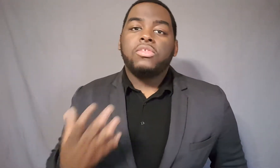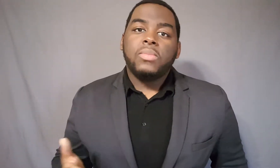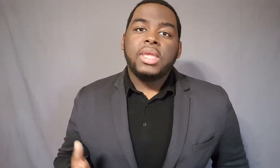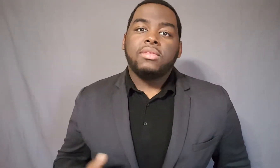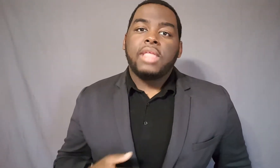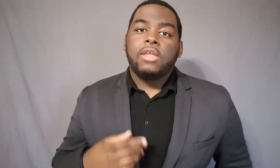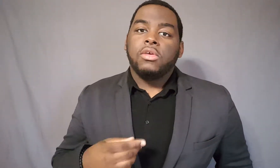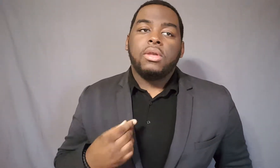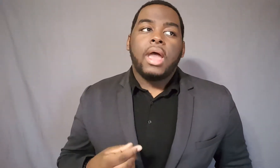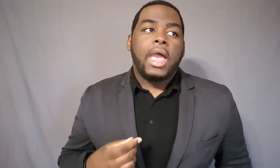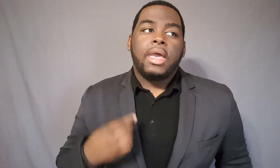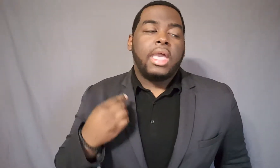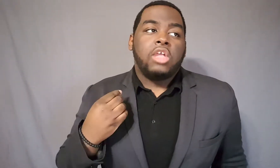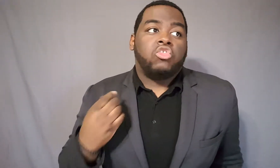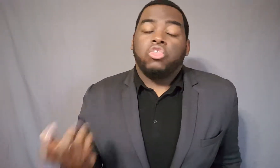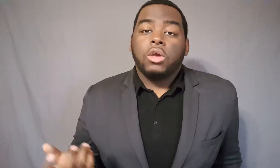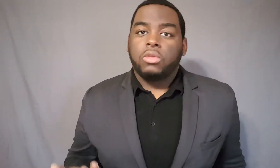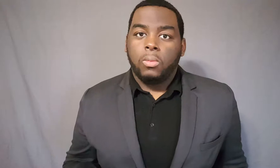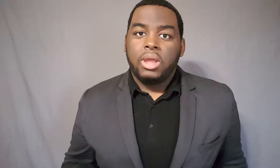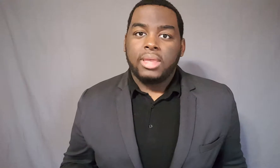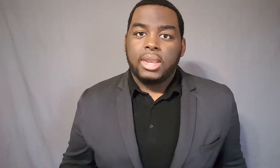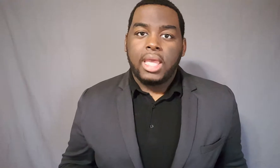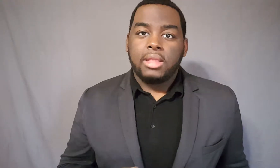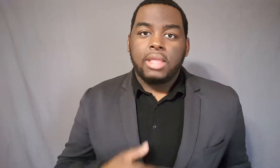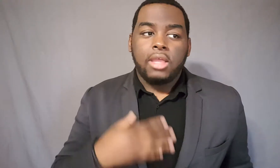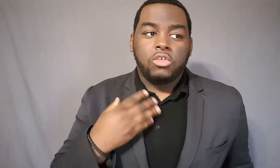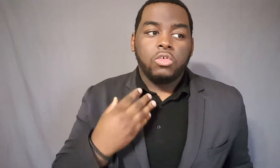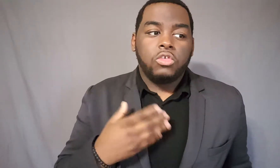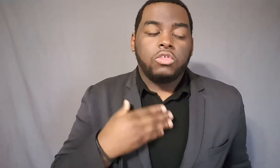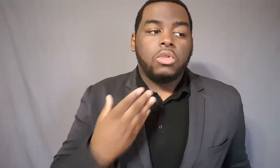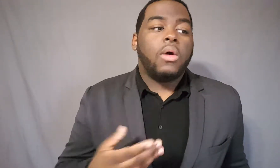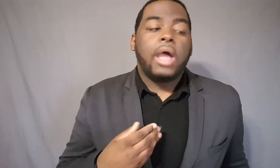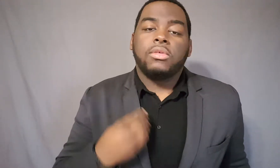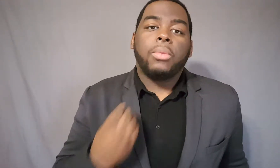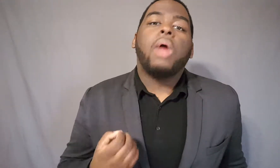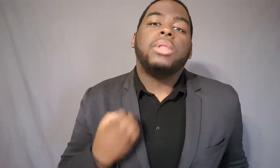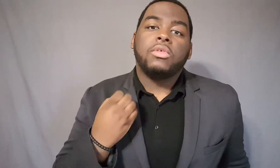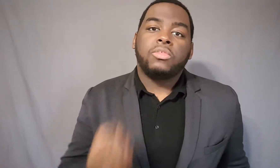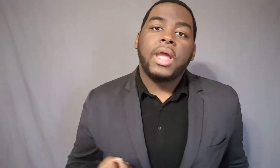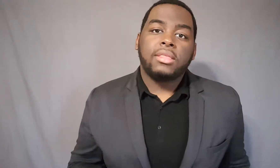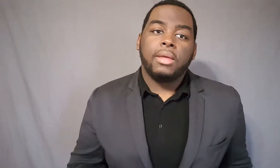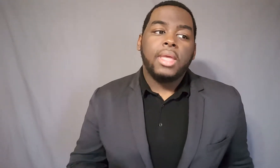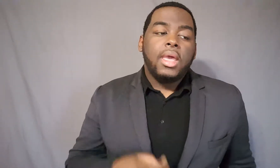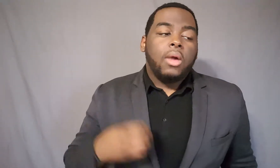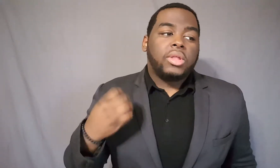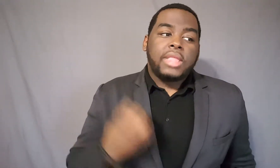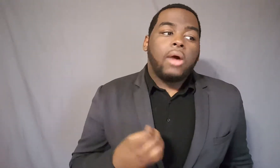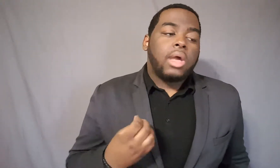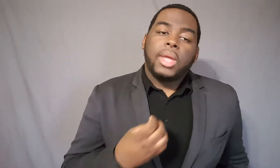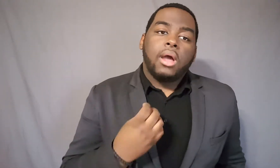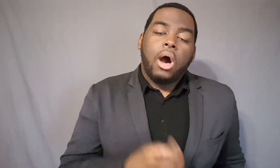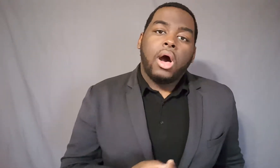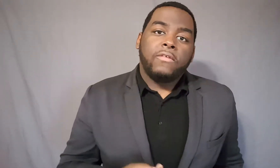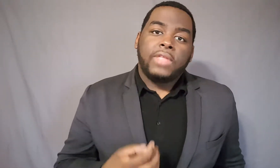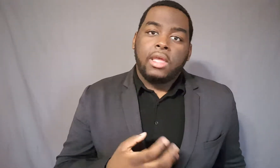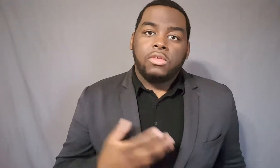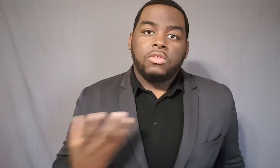just means that you're not a jerk to women and that you just know how to properly respect them without coming off that you just